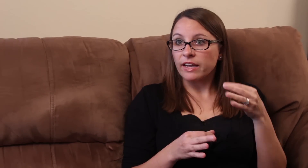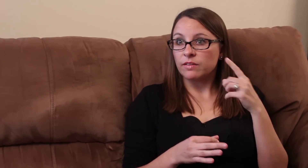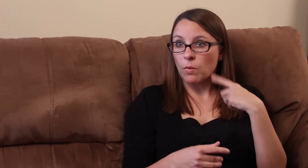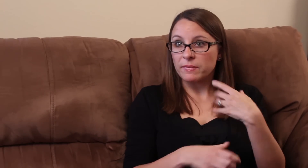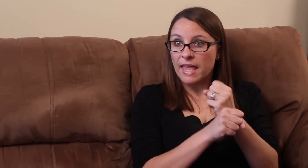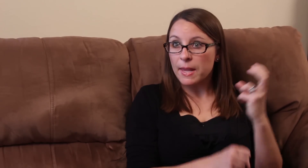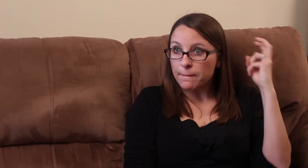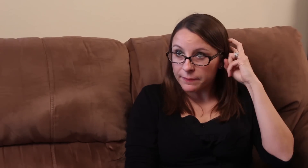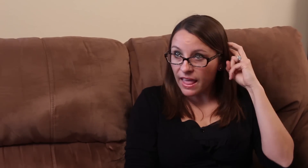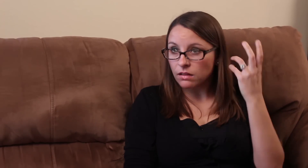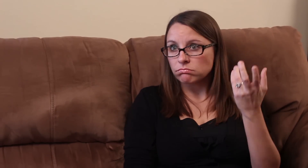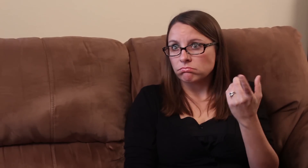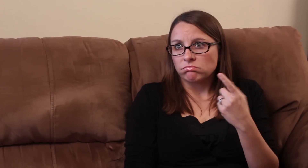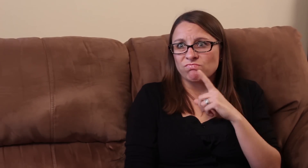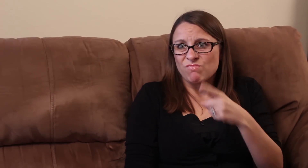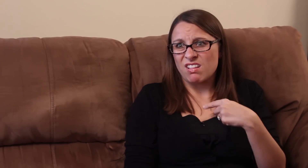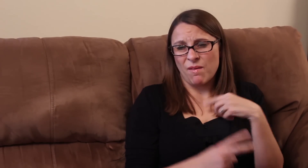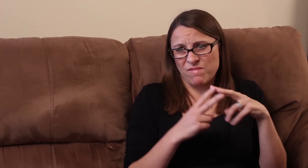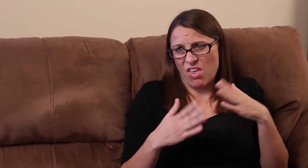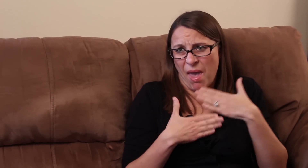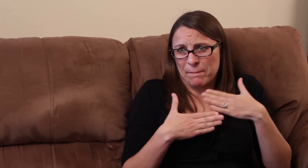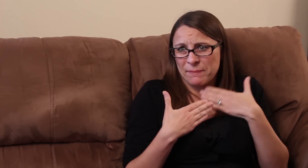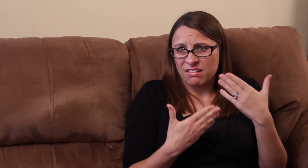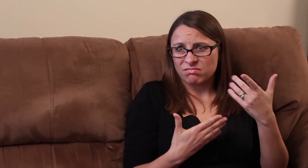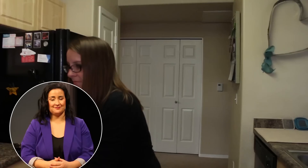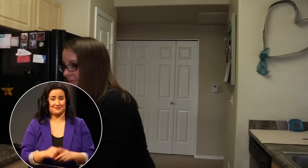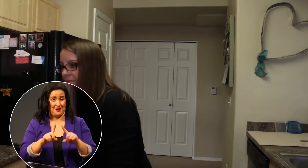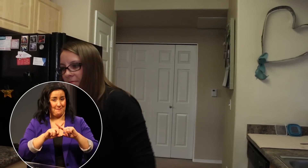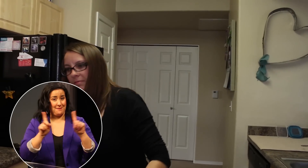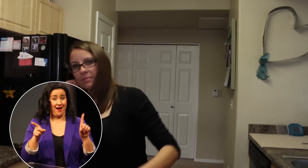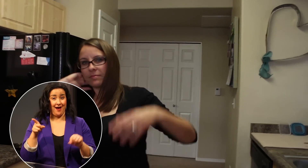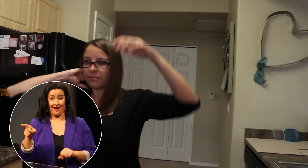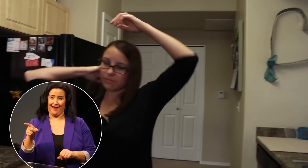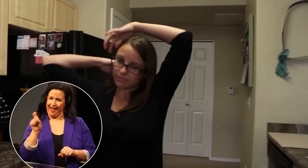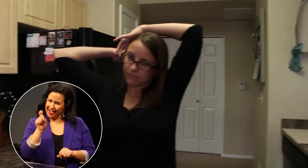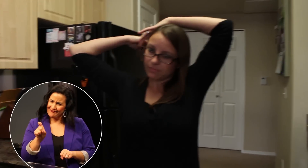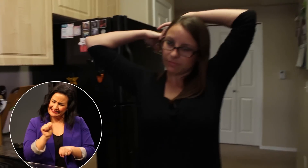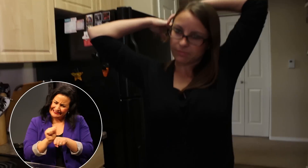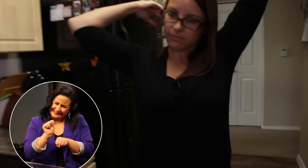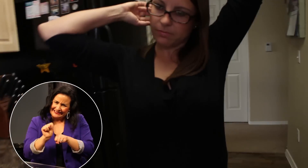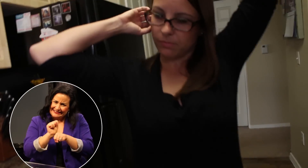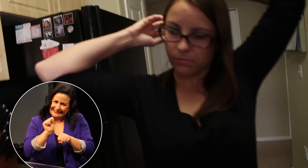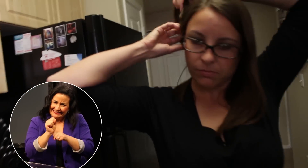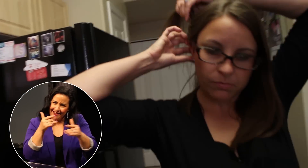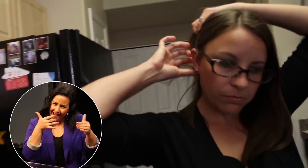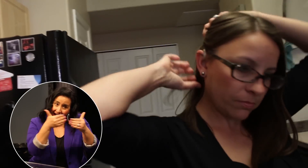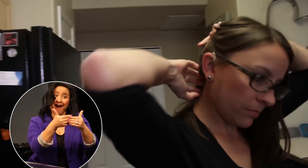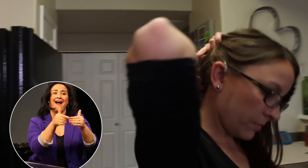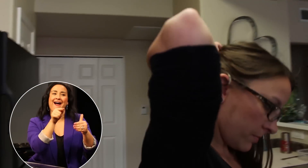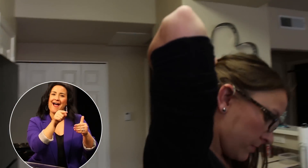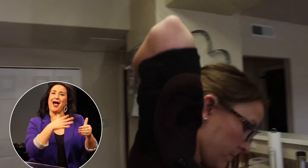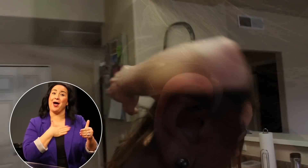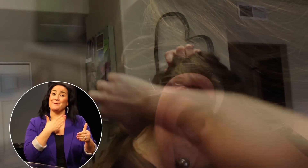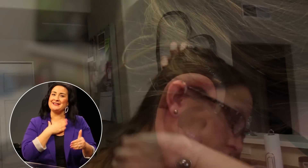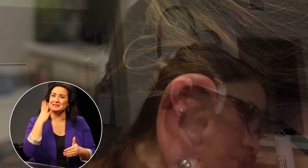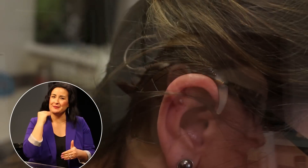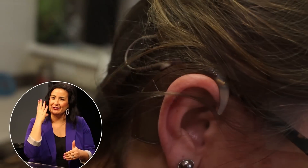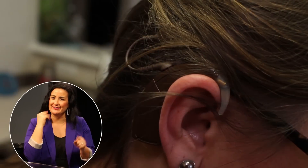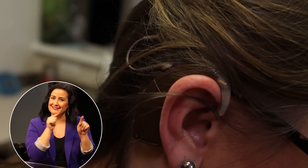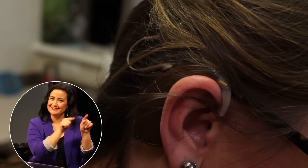get an implant and I'm really very happy with it but she had to work hard to get that happy experience that she has